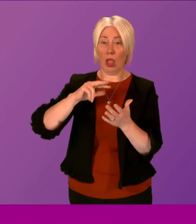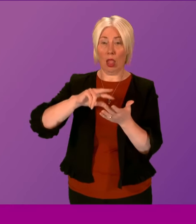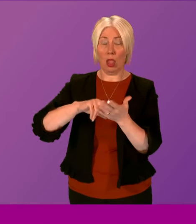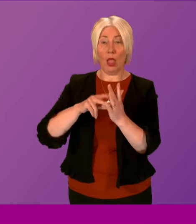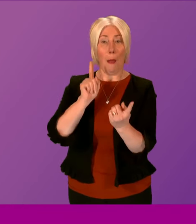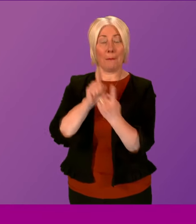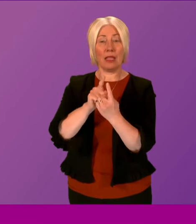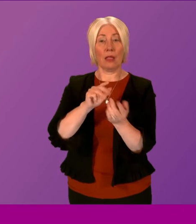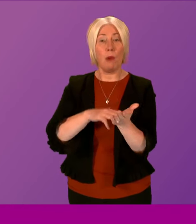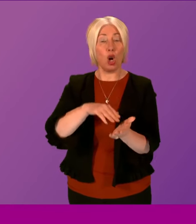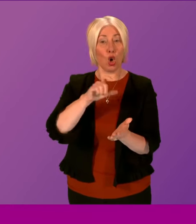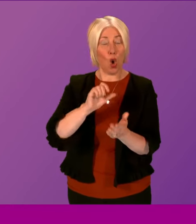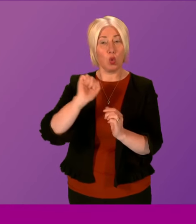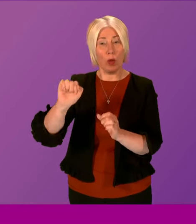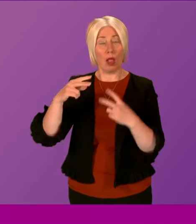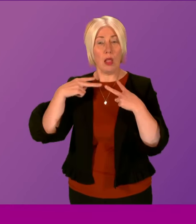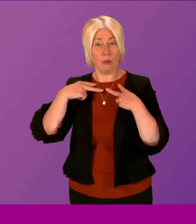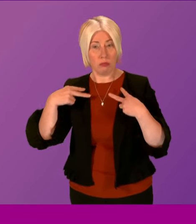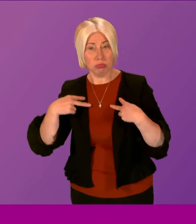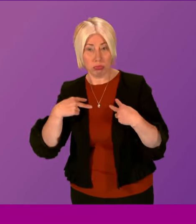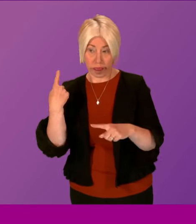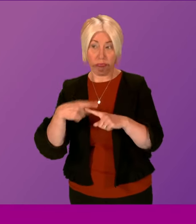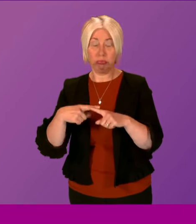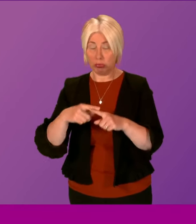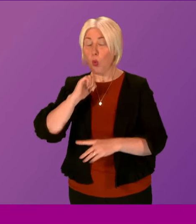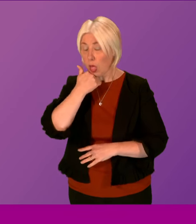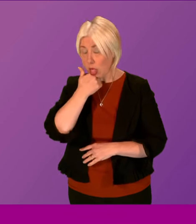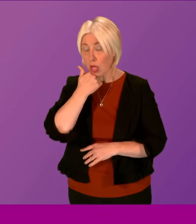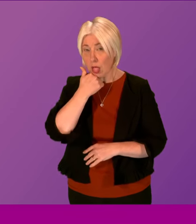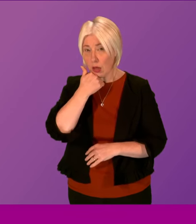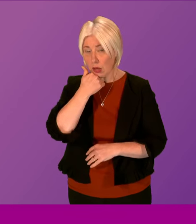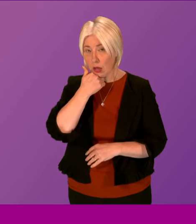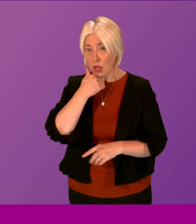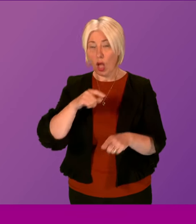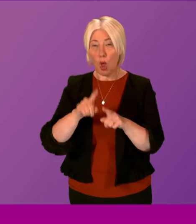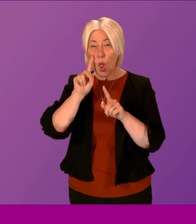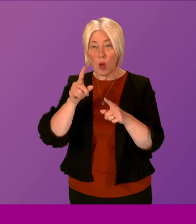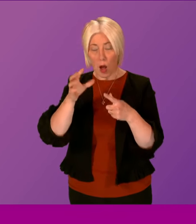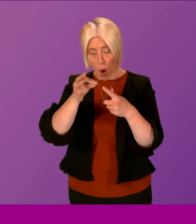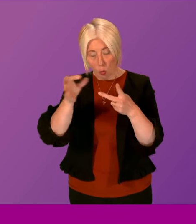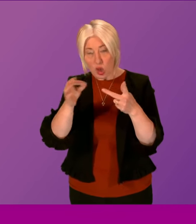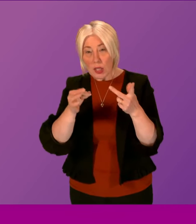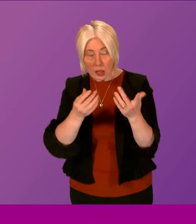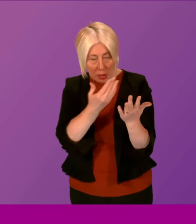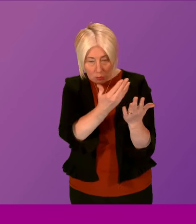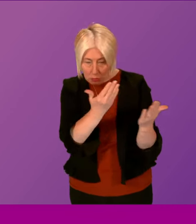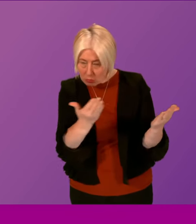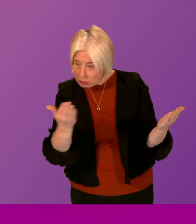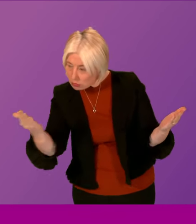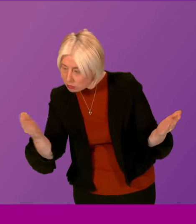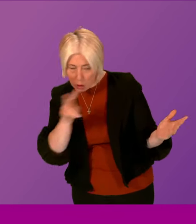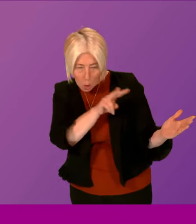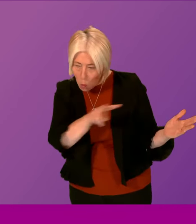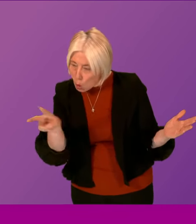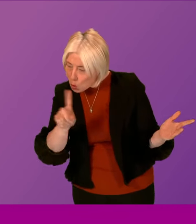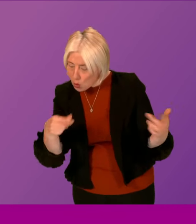Caldwell and her League of Representatives urgently and we will look at the options in front of us and come back urgently too.